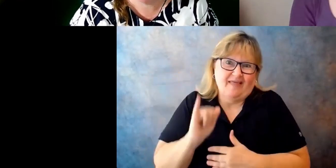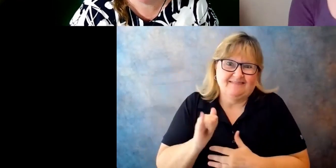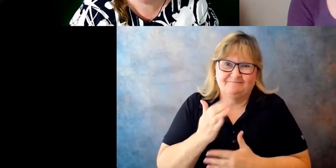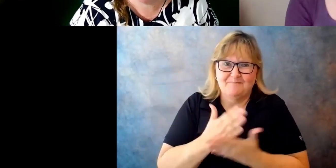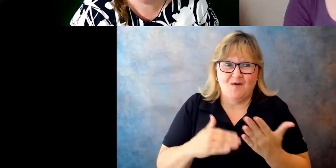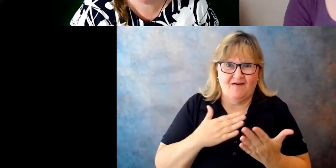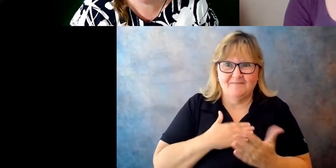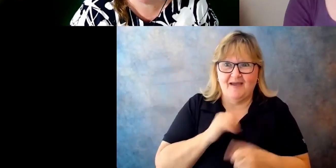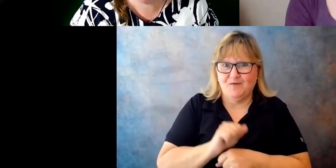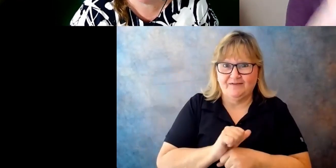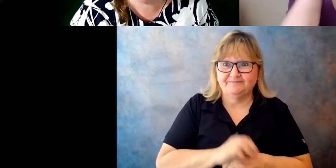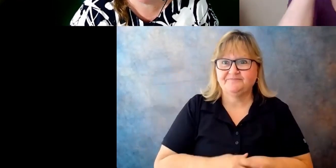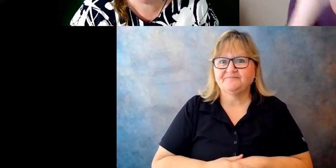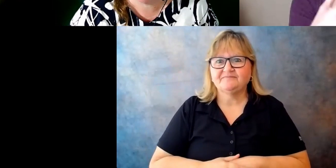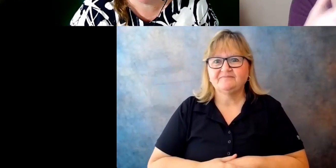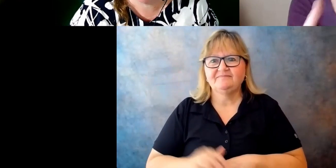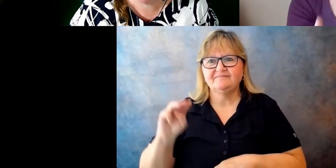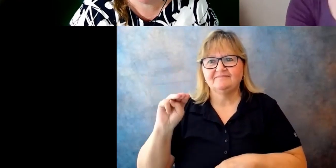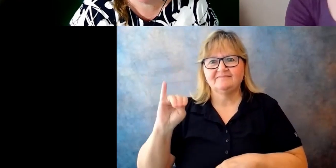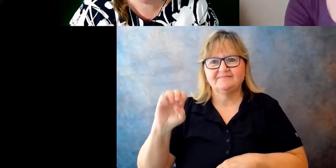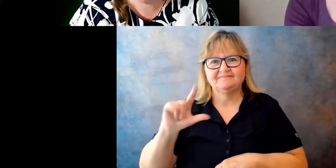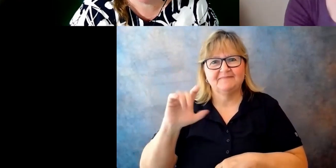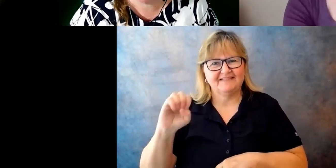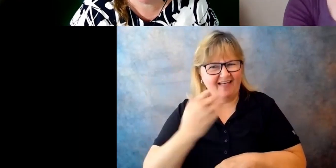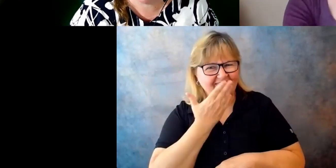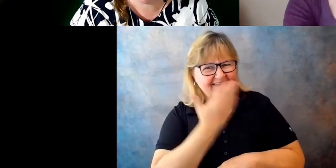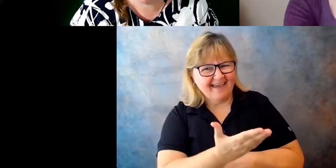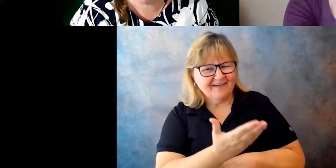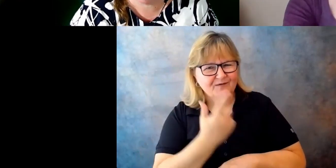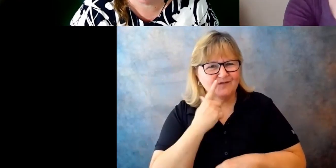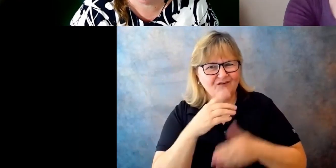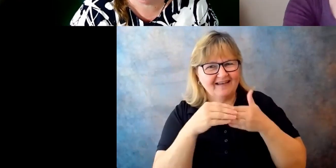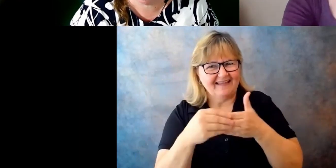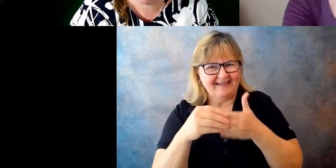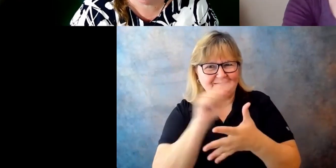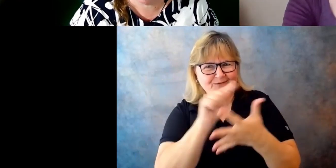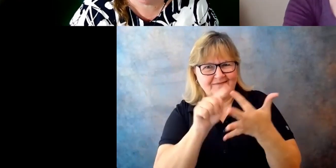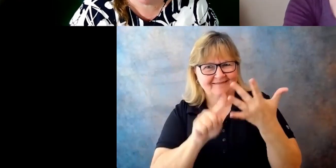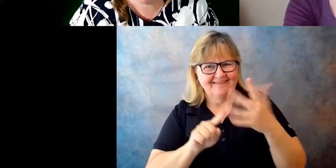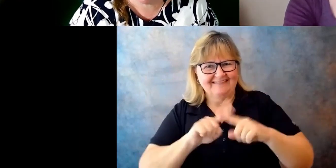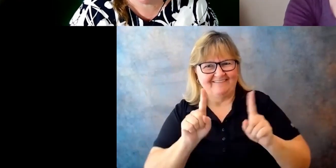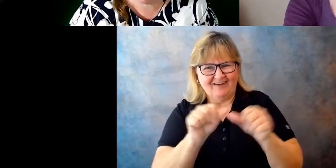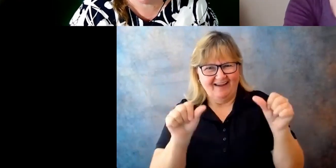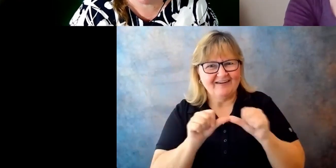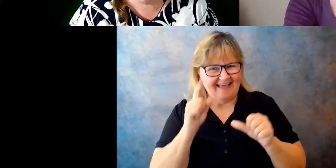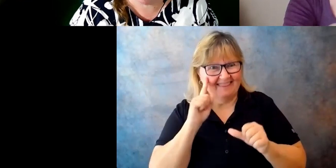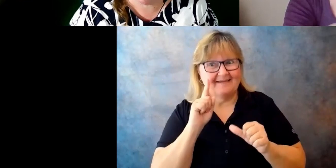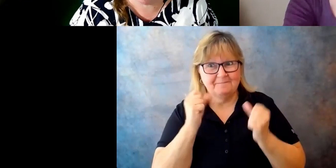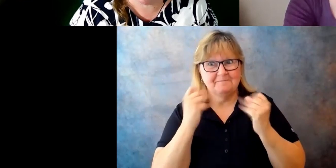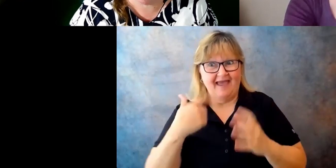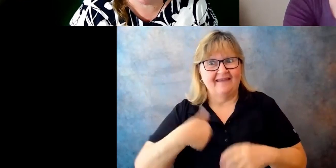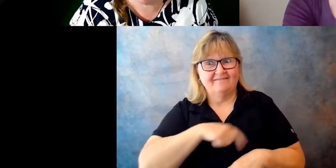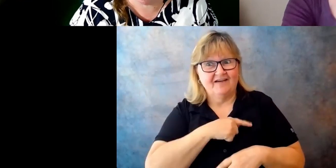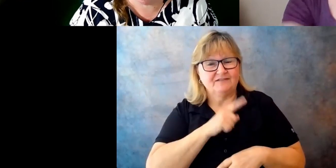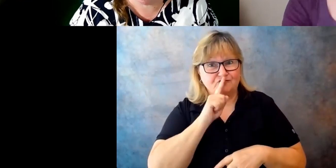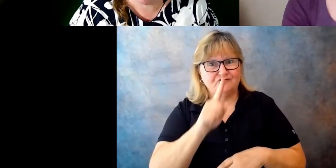Thank you for leading into those different areas because I think many of us are interested, they're very